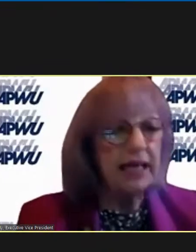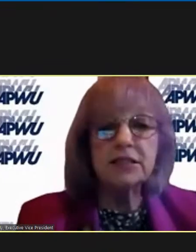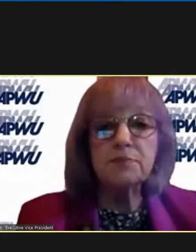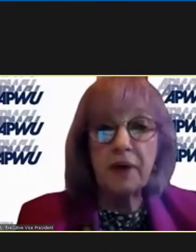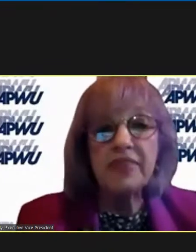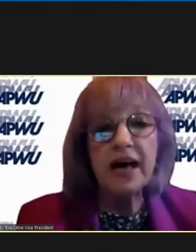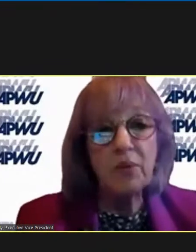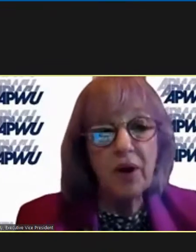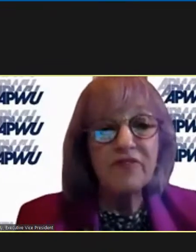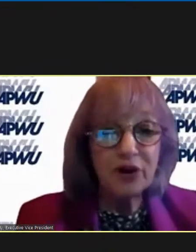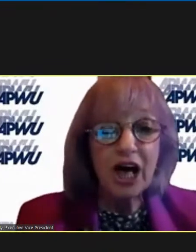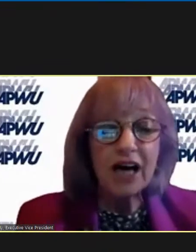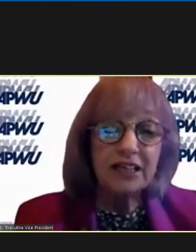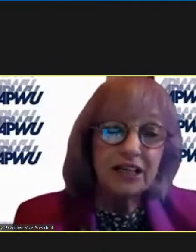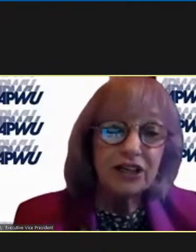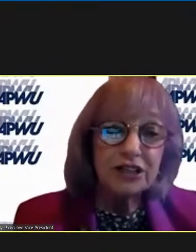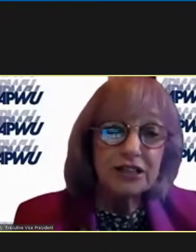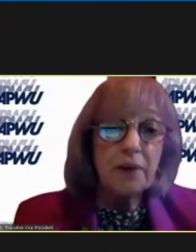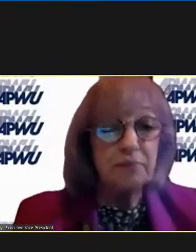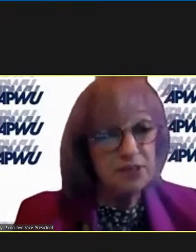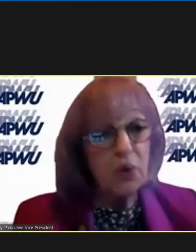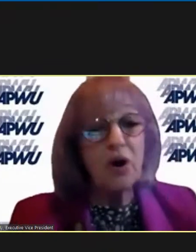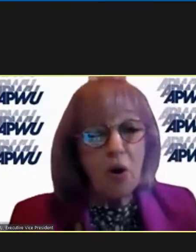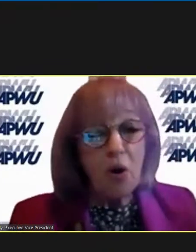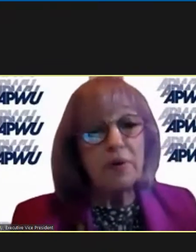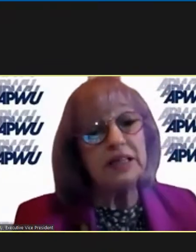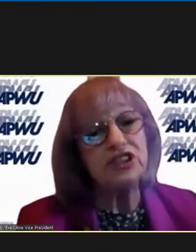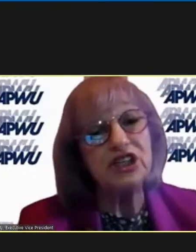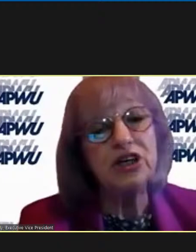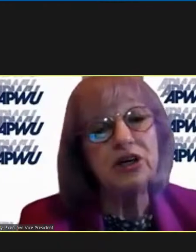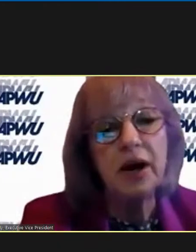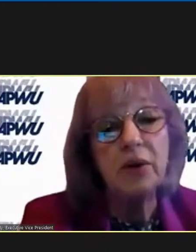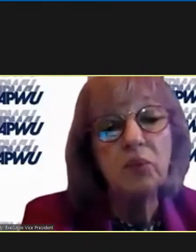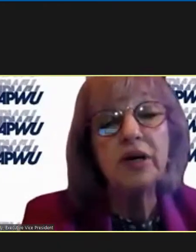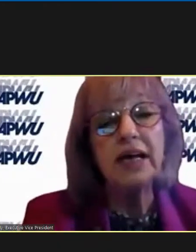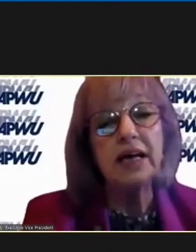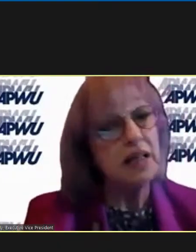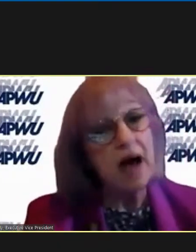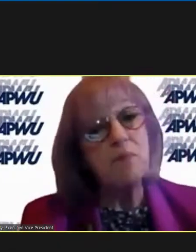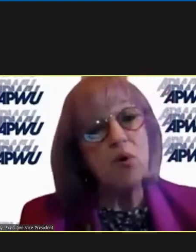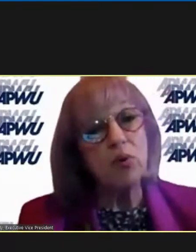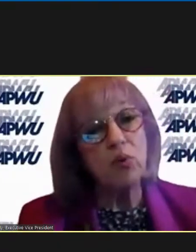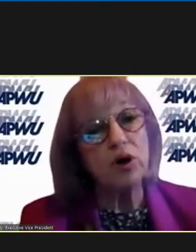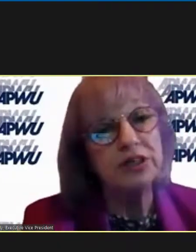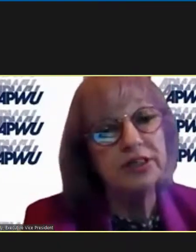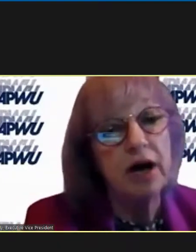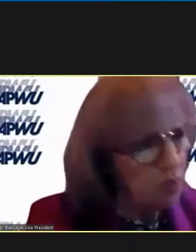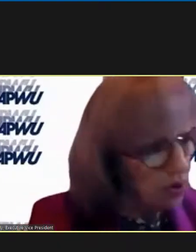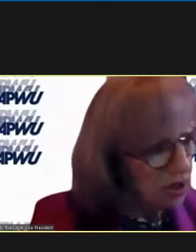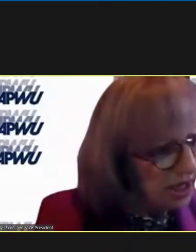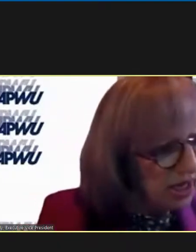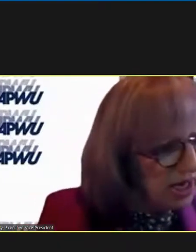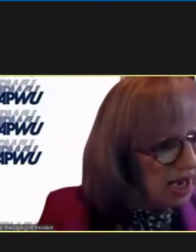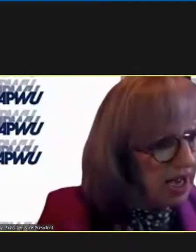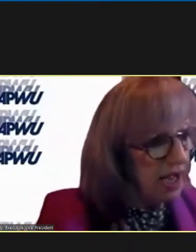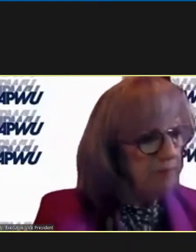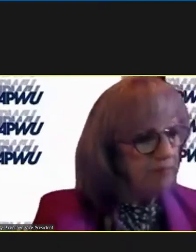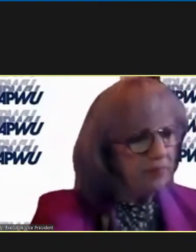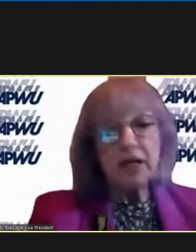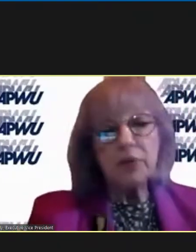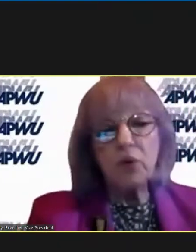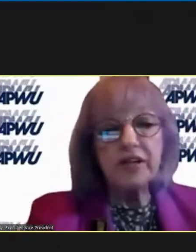and it's been that way for a lot of years so we're hoping this year that we'll get a lot more workers on board